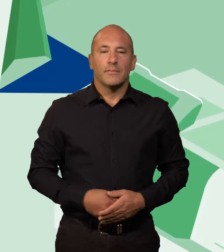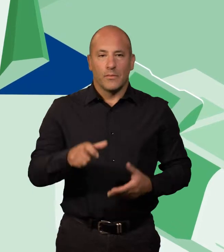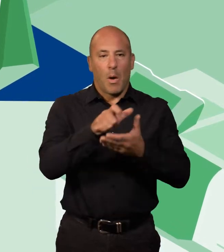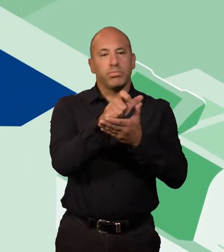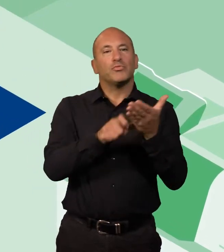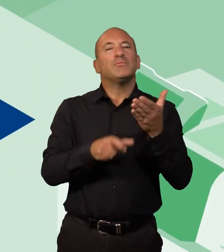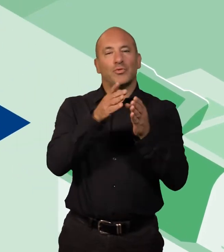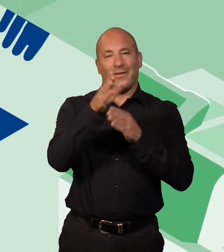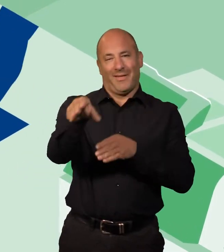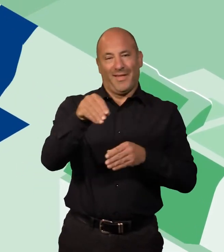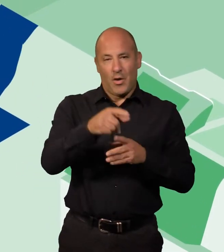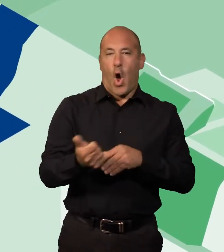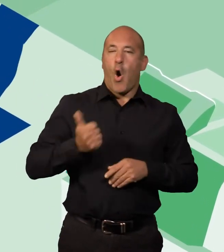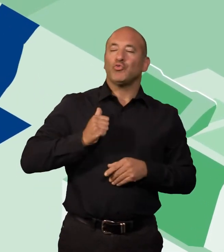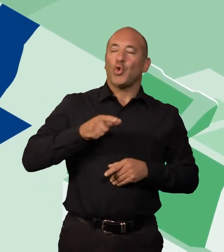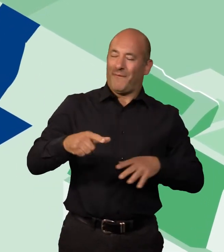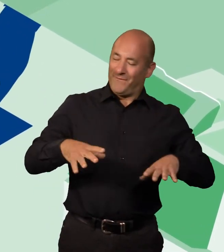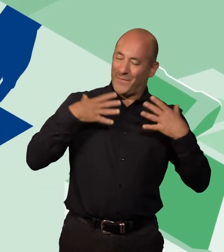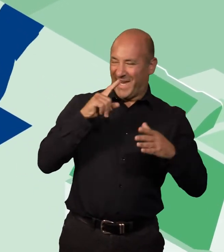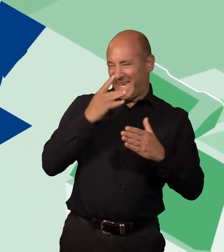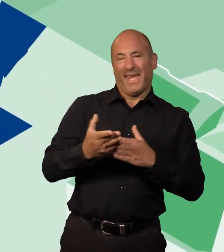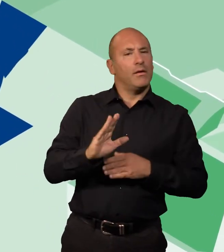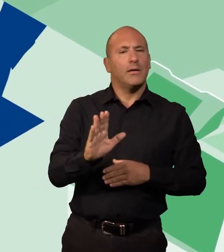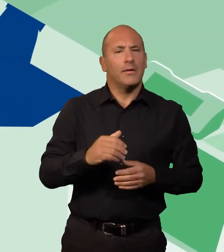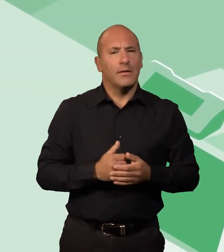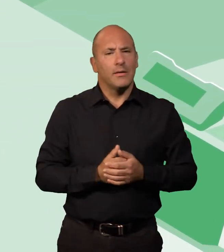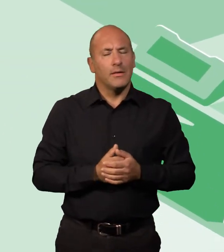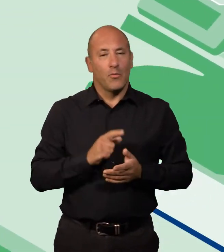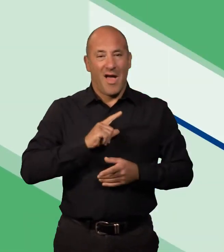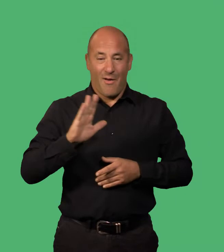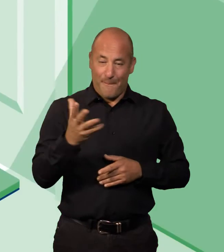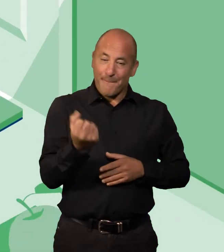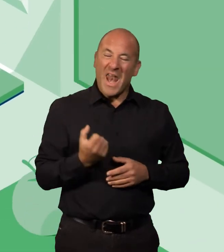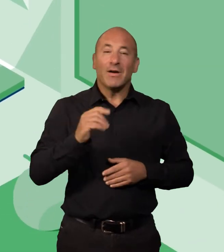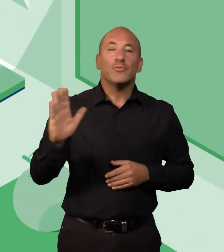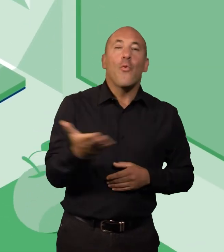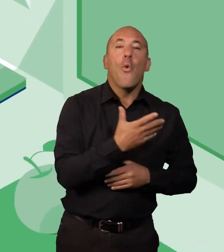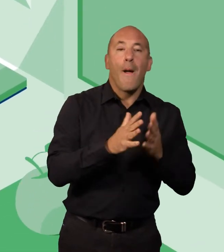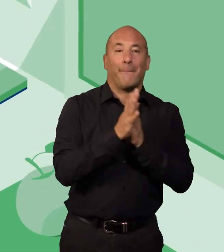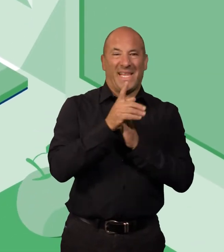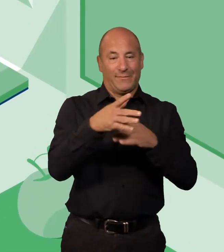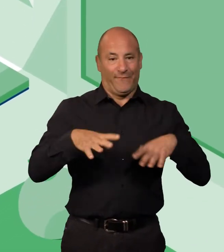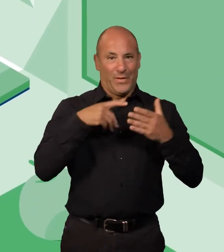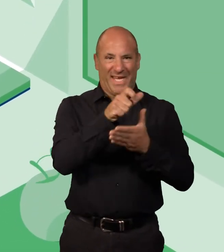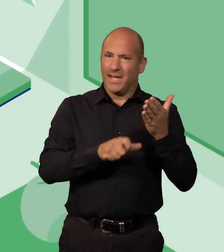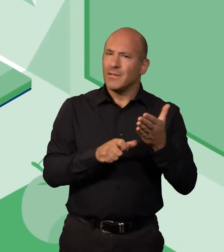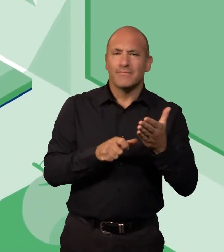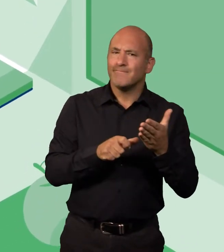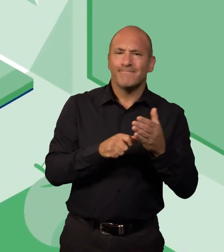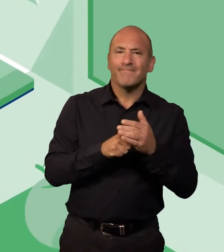If you're collecting your prescription, don't assume you can claim it for free. Not all benefits entitle you to free prescriptions. And if you